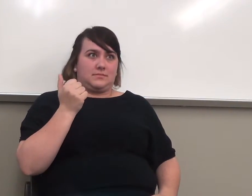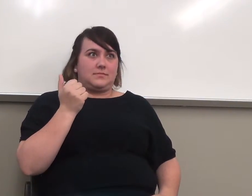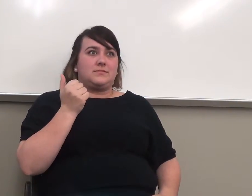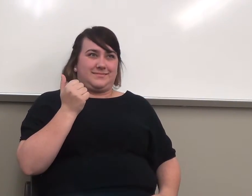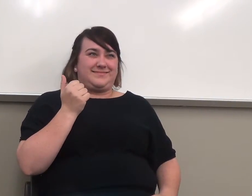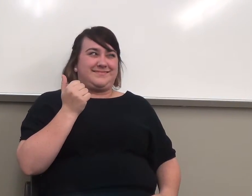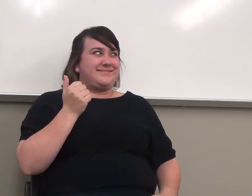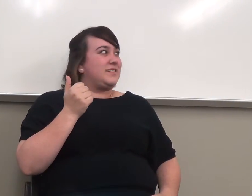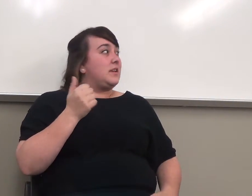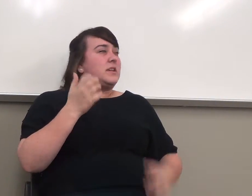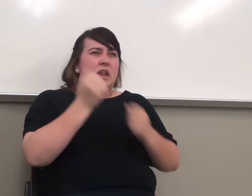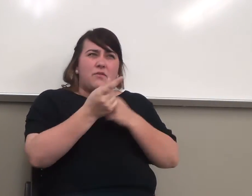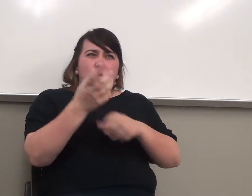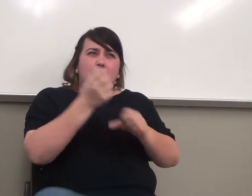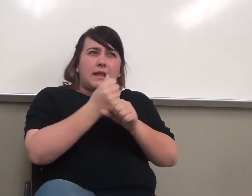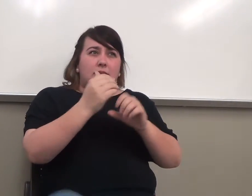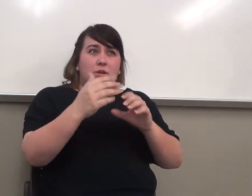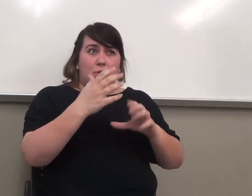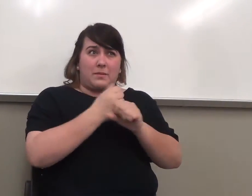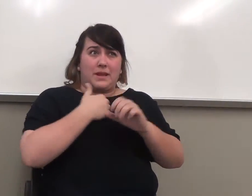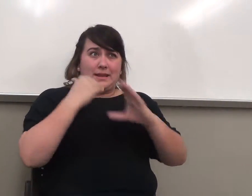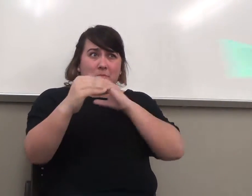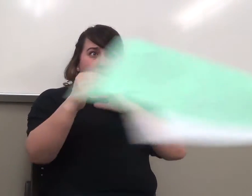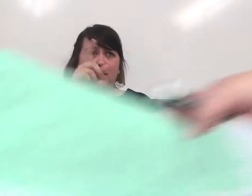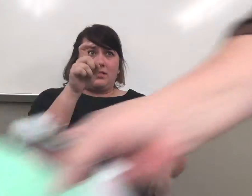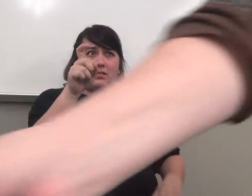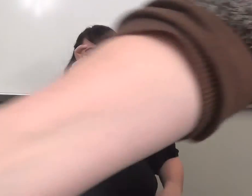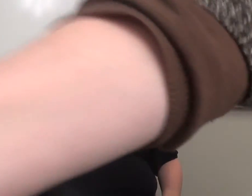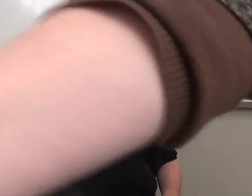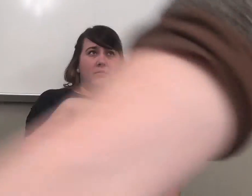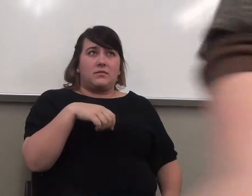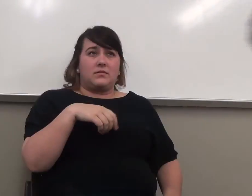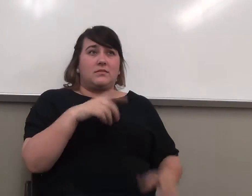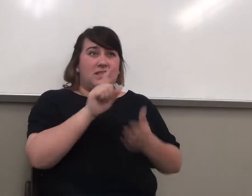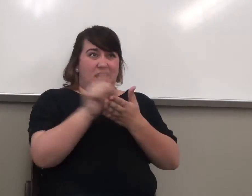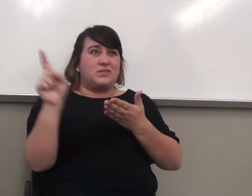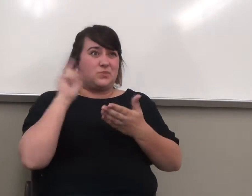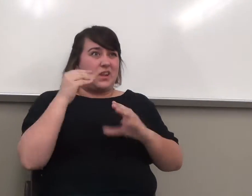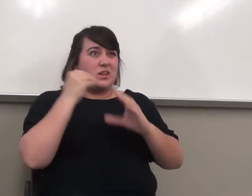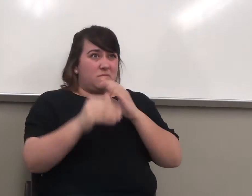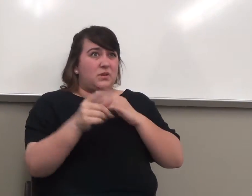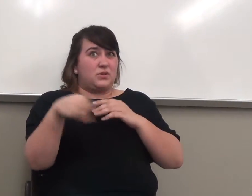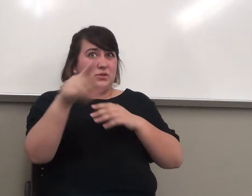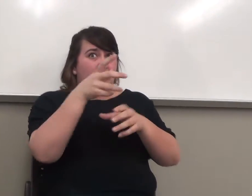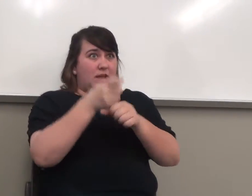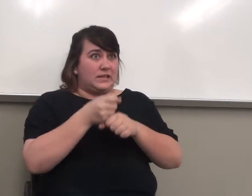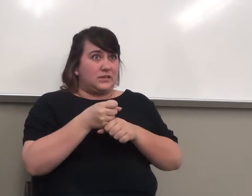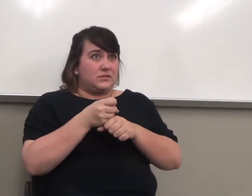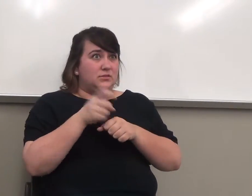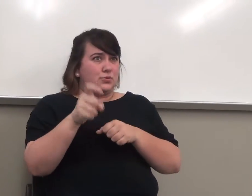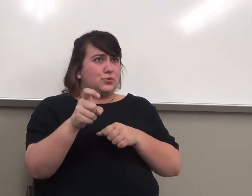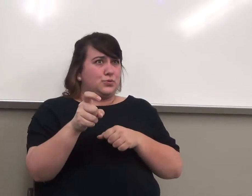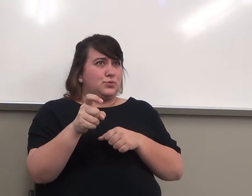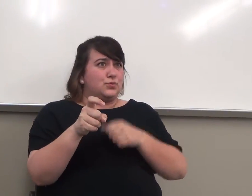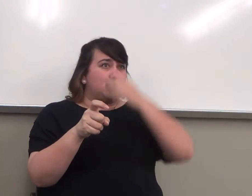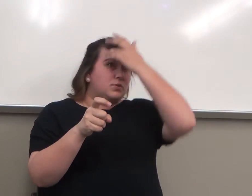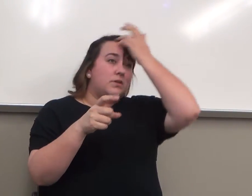everybody get an email from me last week? You all should have. If you